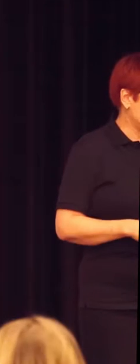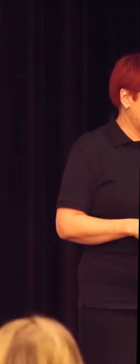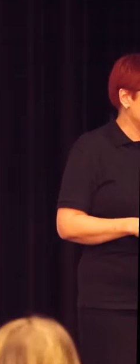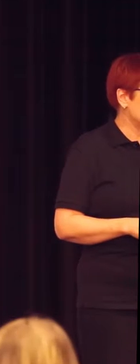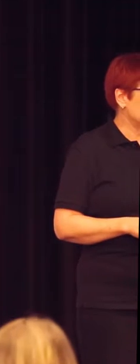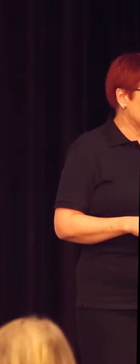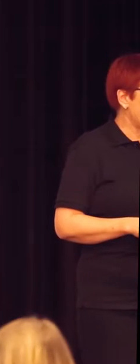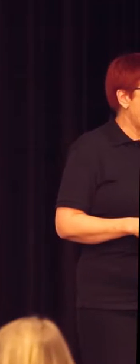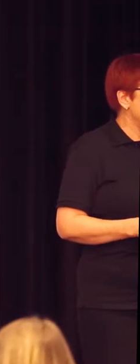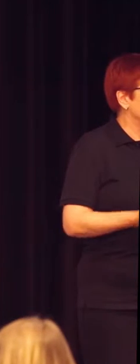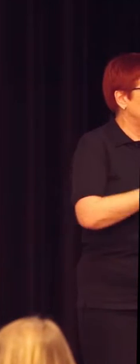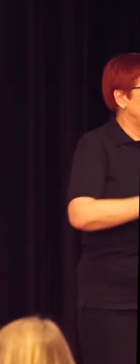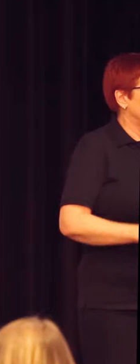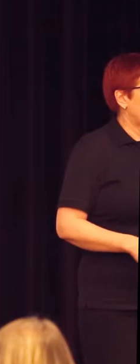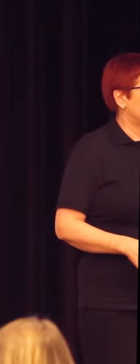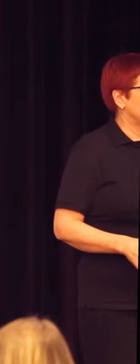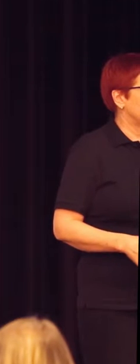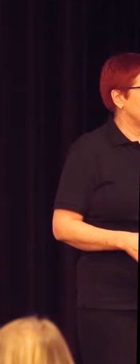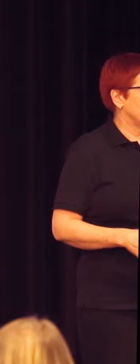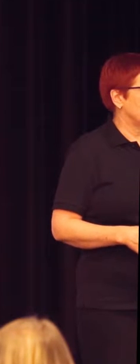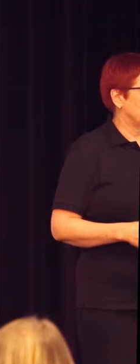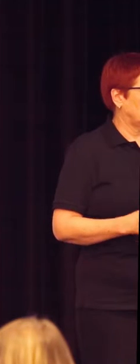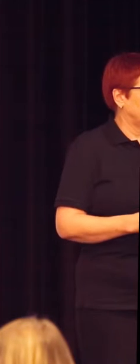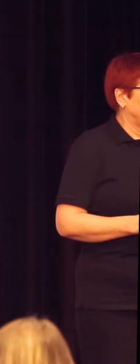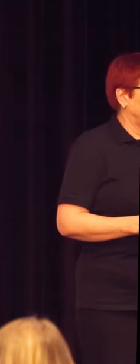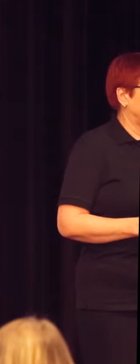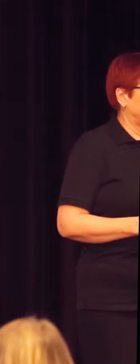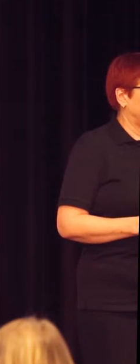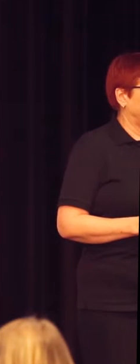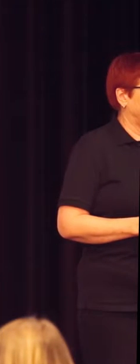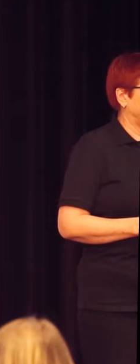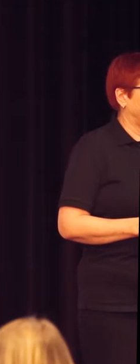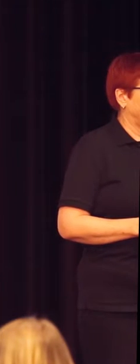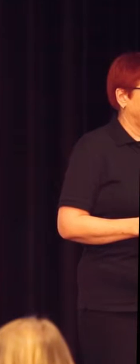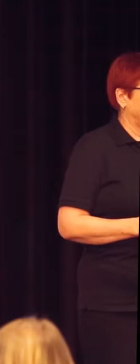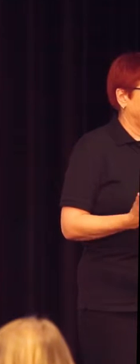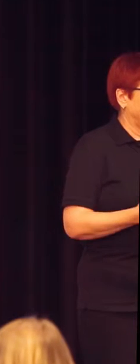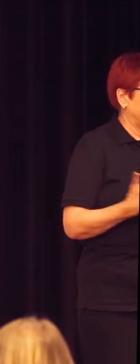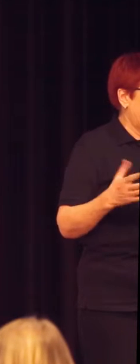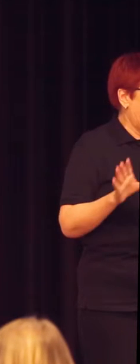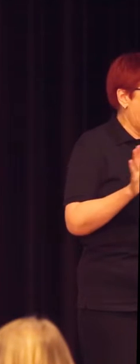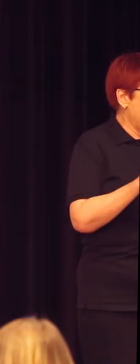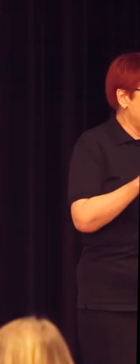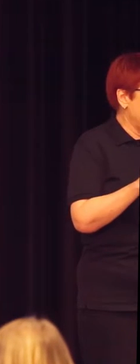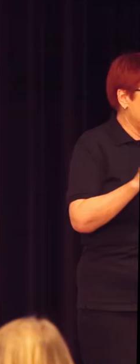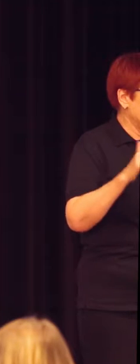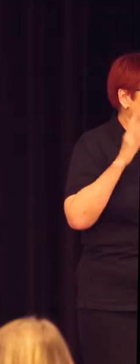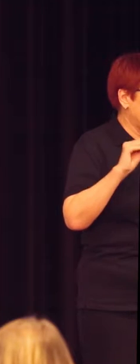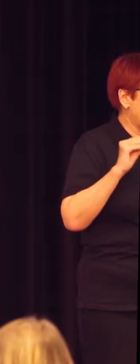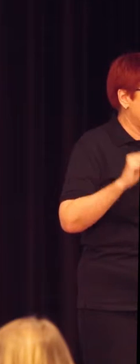a stepped space. How long has higher education been a stepped space?